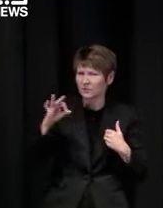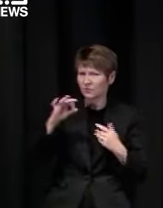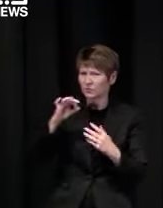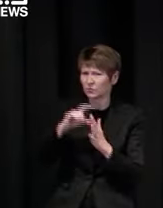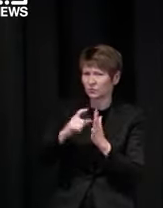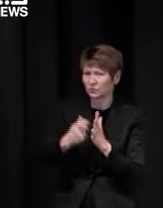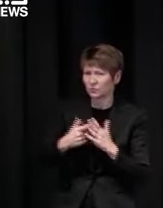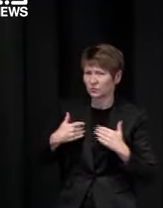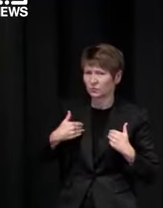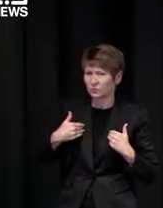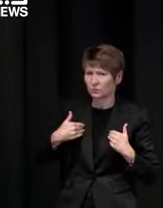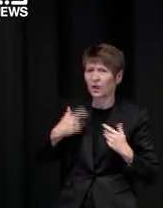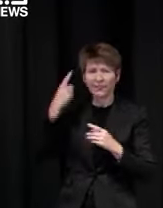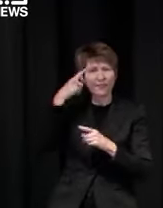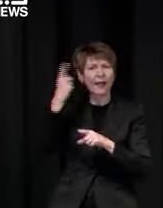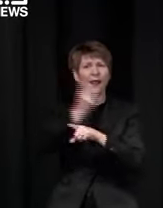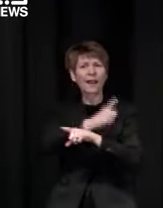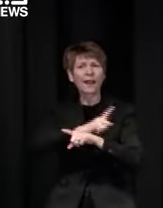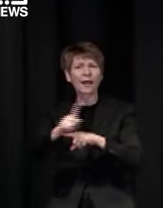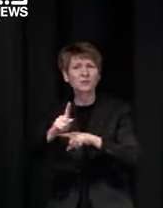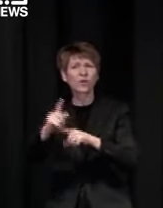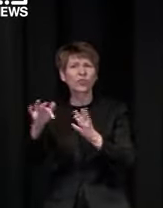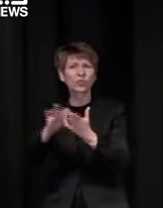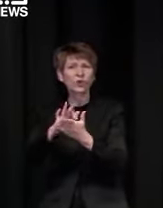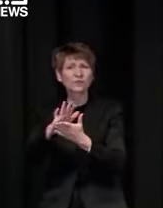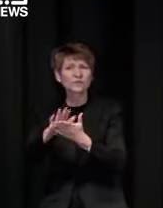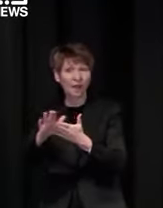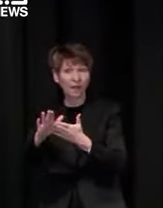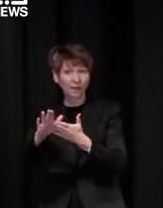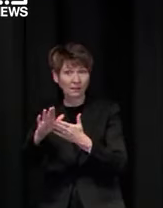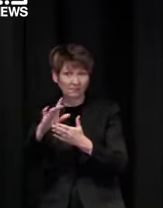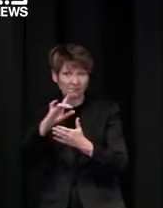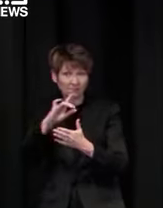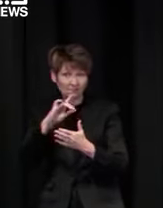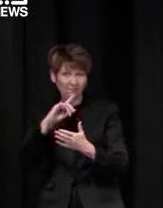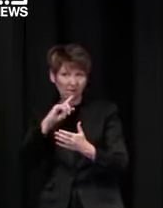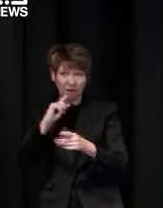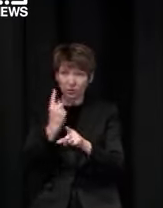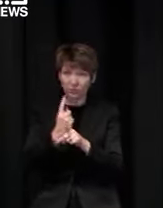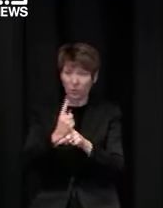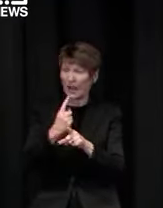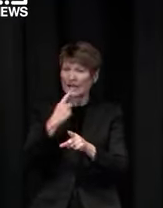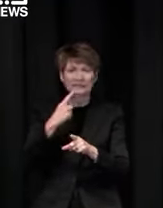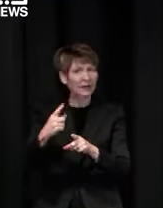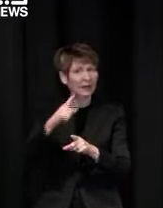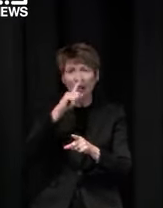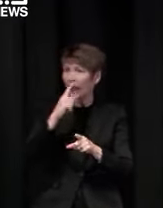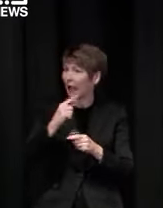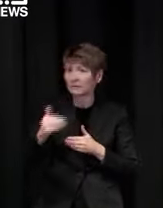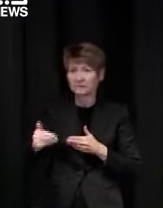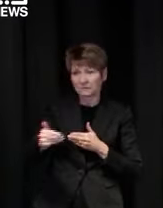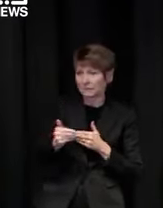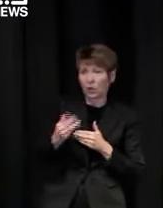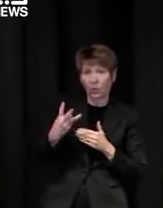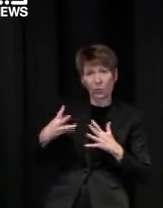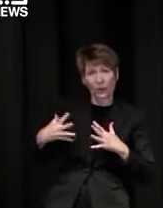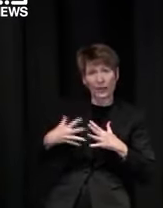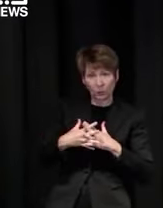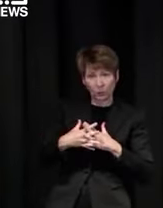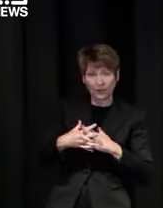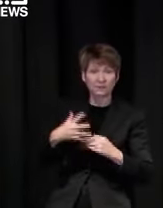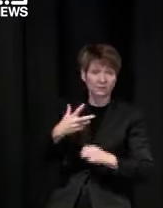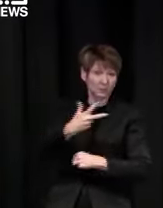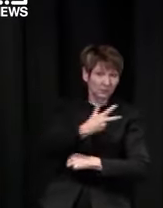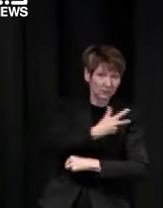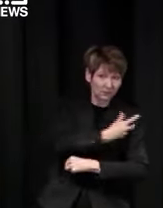up last thursday i think when i spoke last thursday uh that was not an option because we simply didn't have enough certainty about what was coming to us in the third week of october